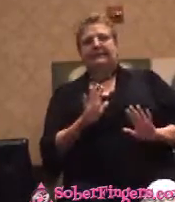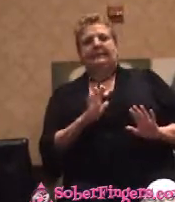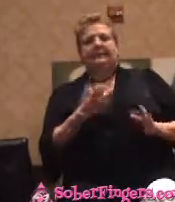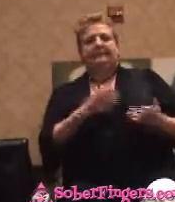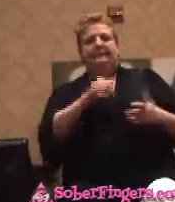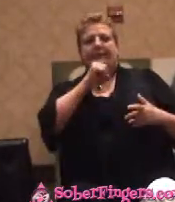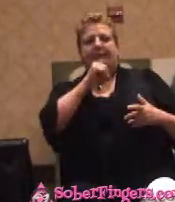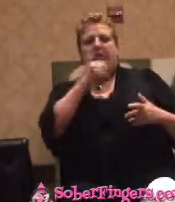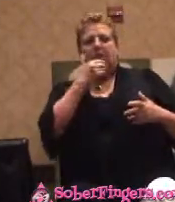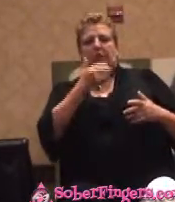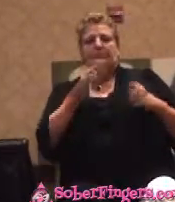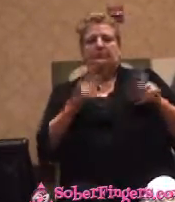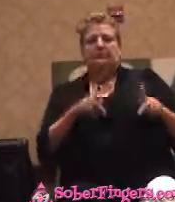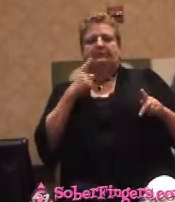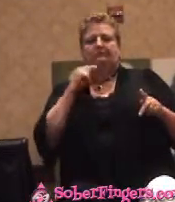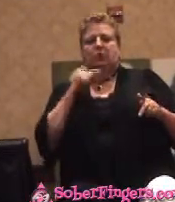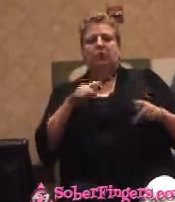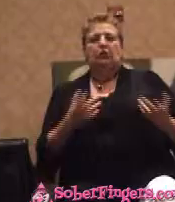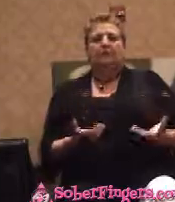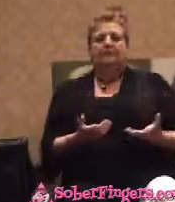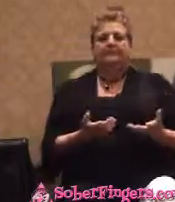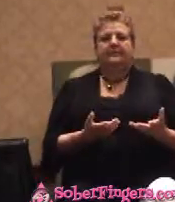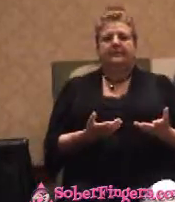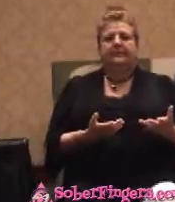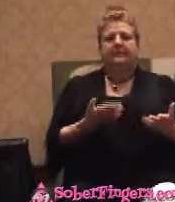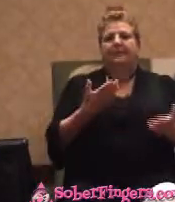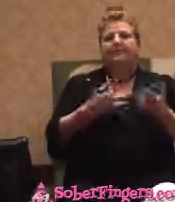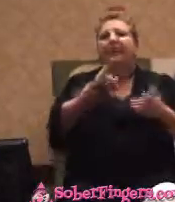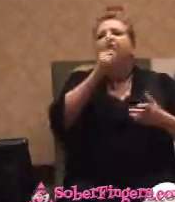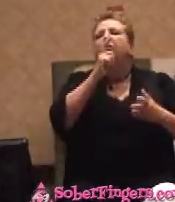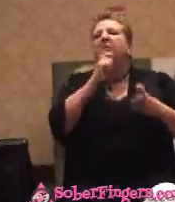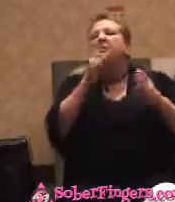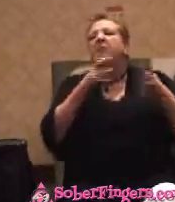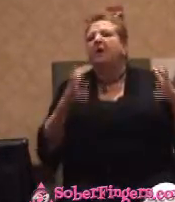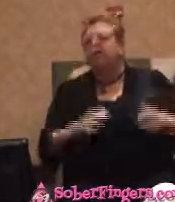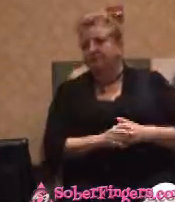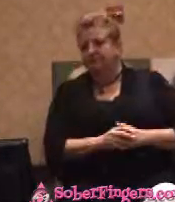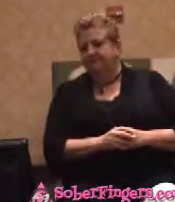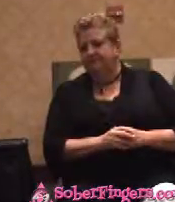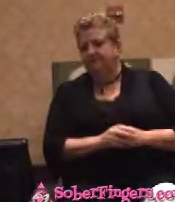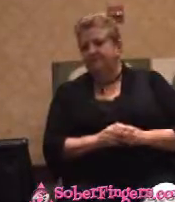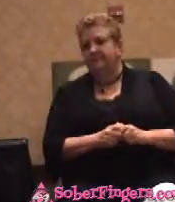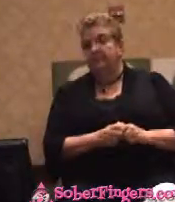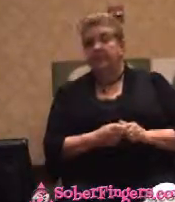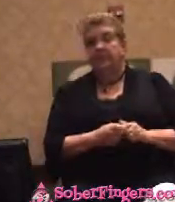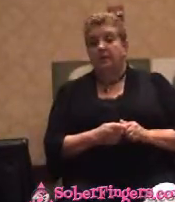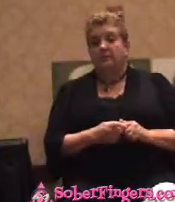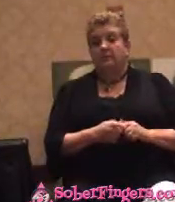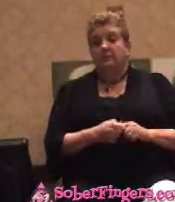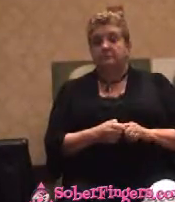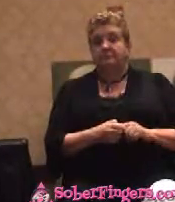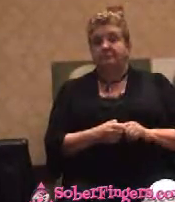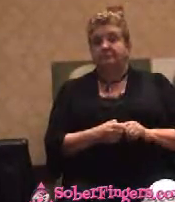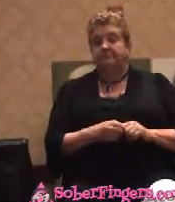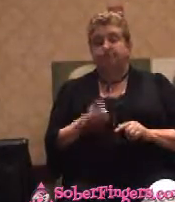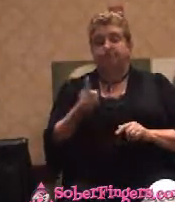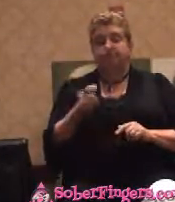candidate for a lifelong impact. Maybe I drank a little too much. So she would not date me. We